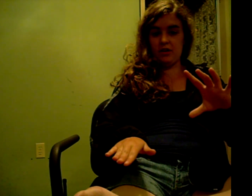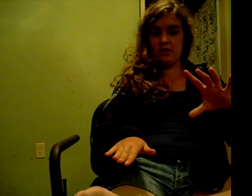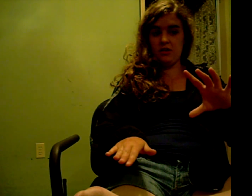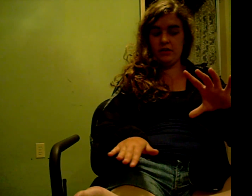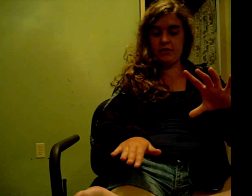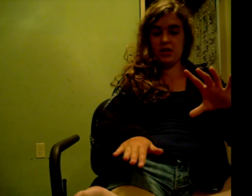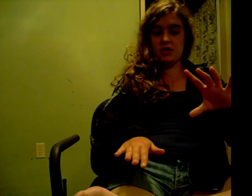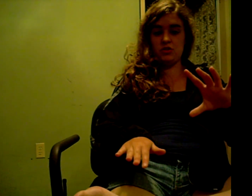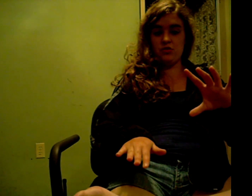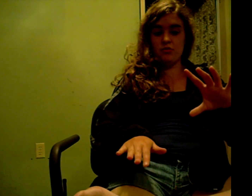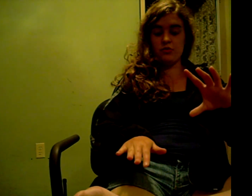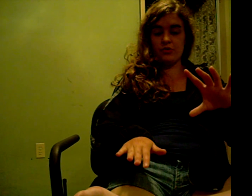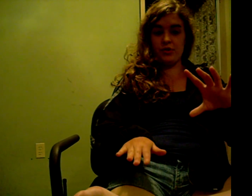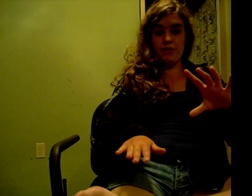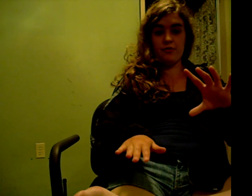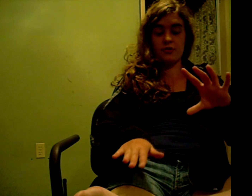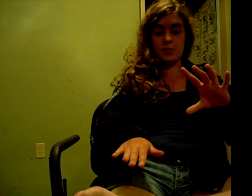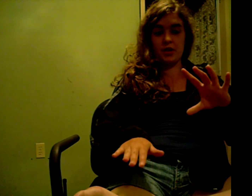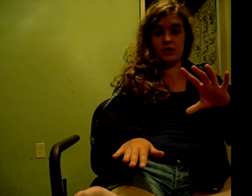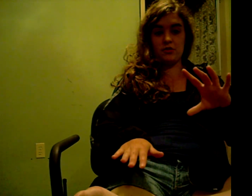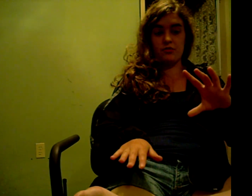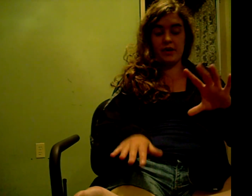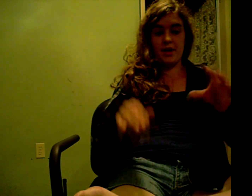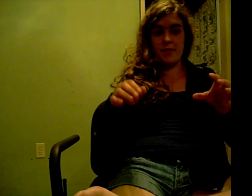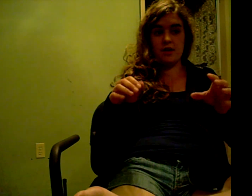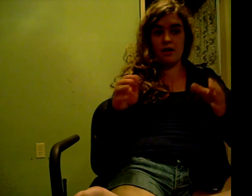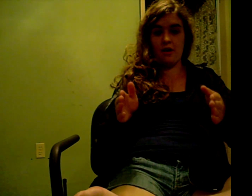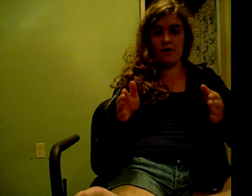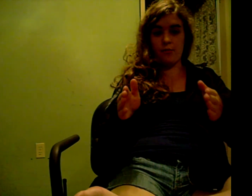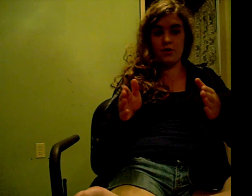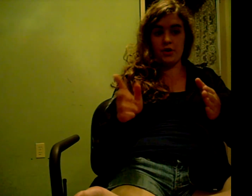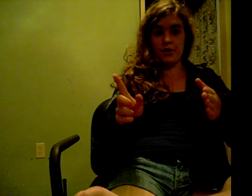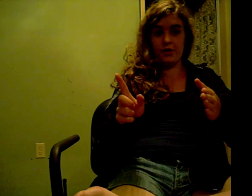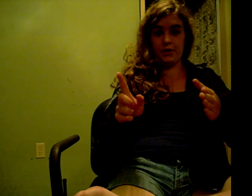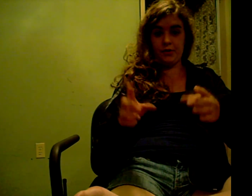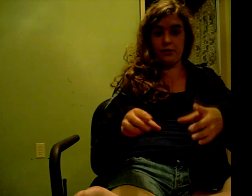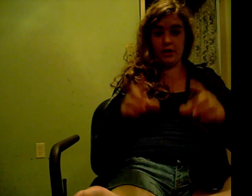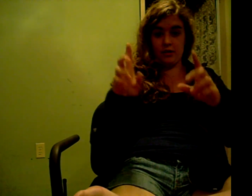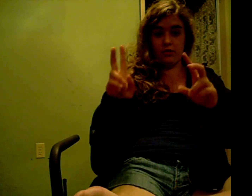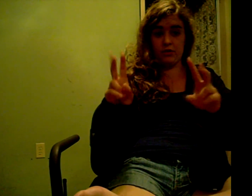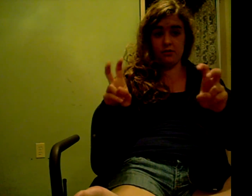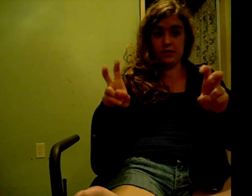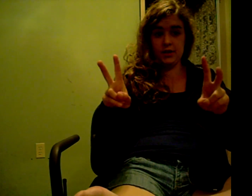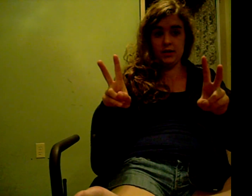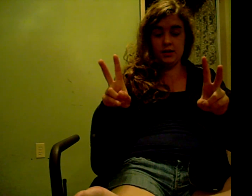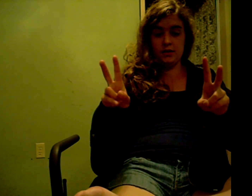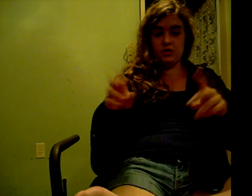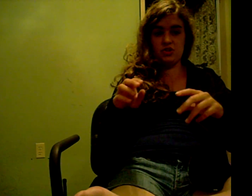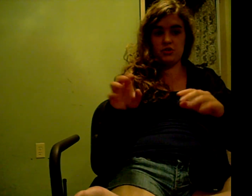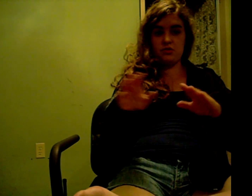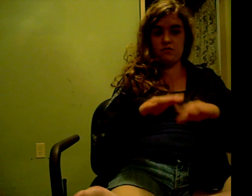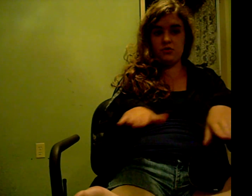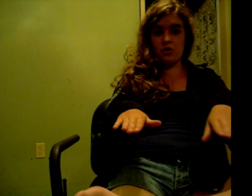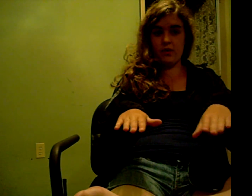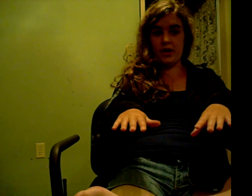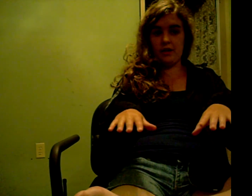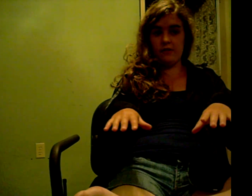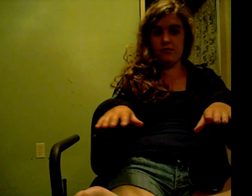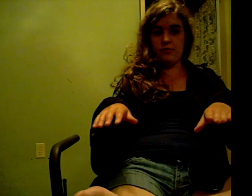if it takes you more than 40 minutes to try and make a hot, one hot dog on like a grill, just go at it with